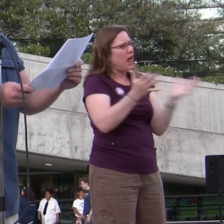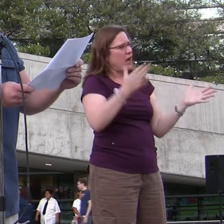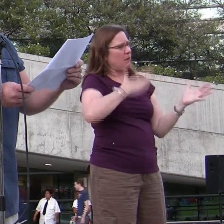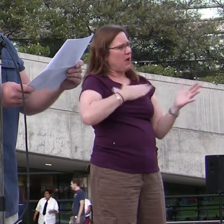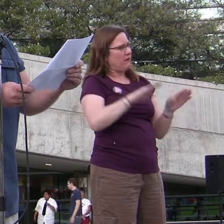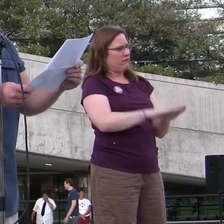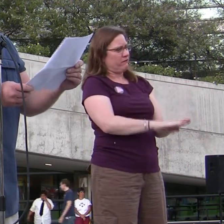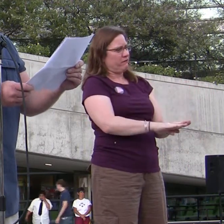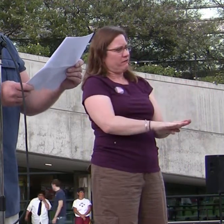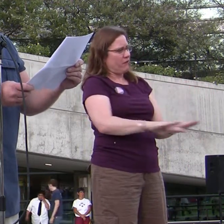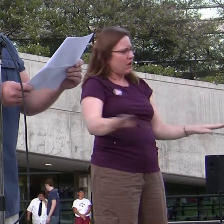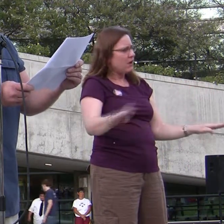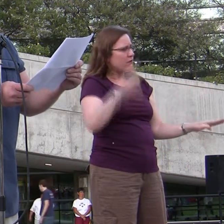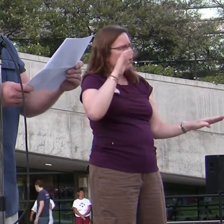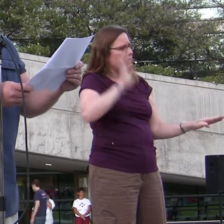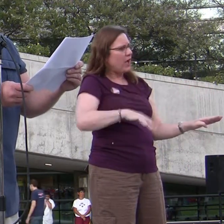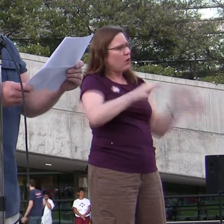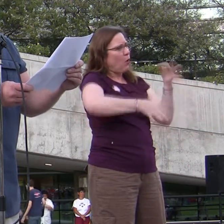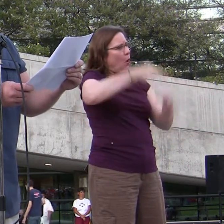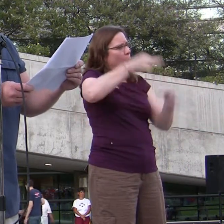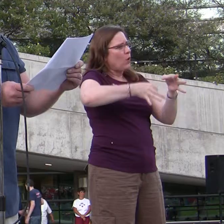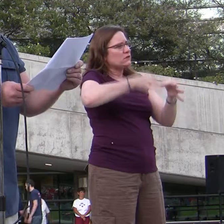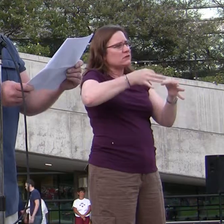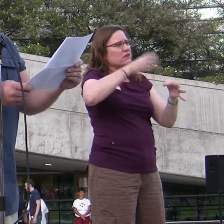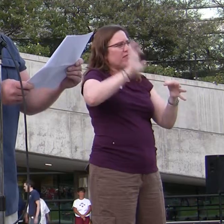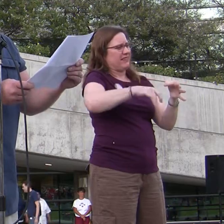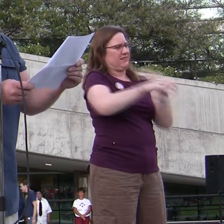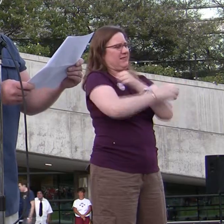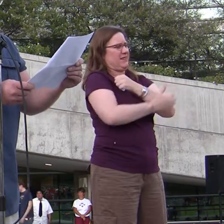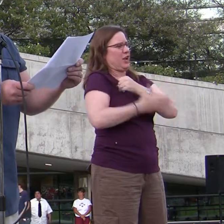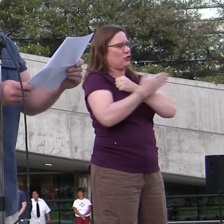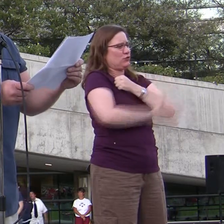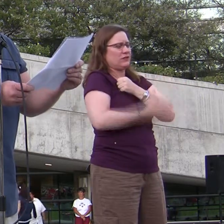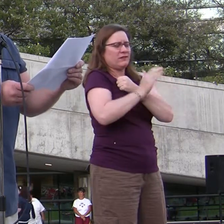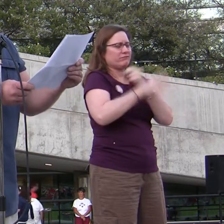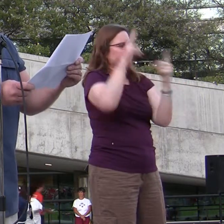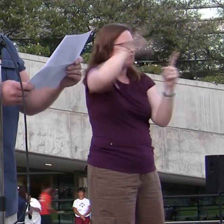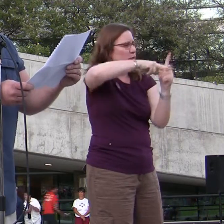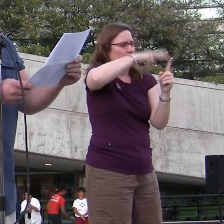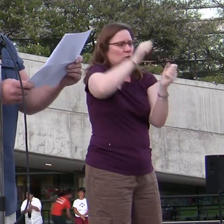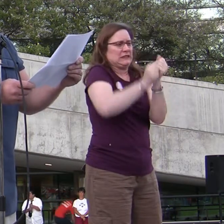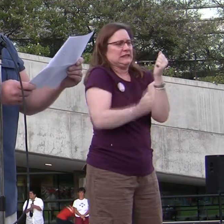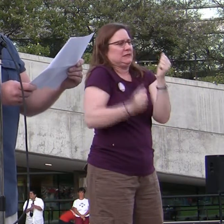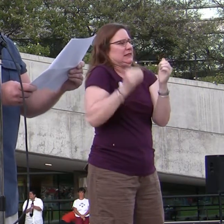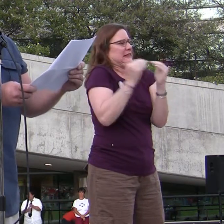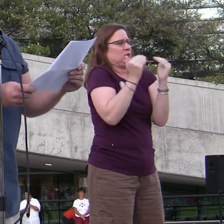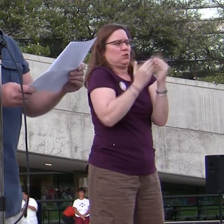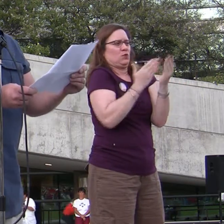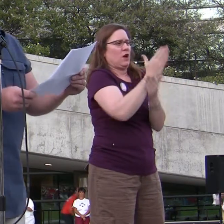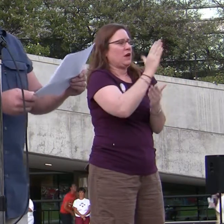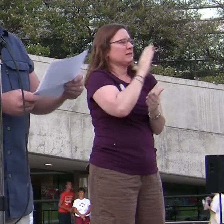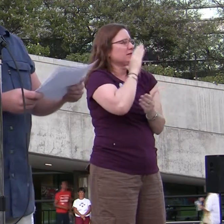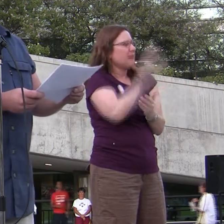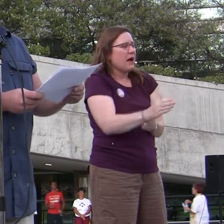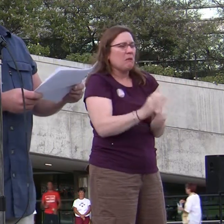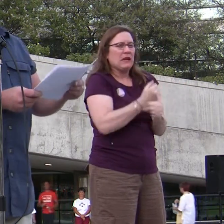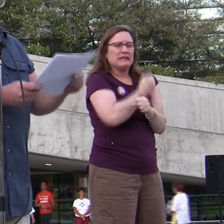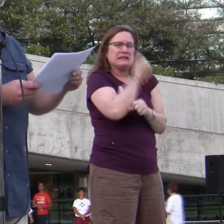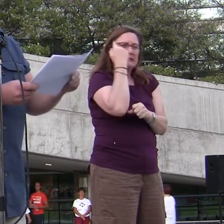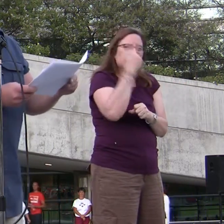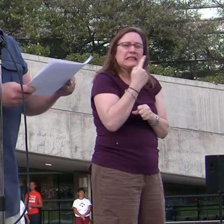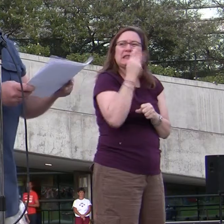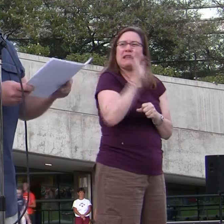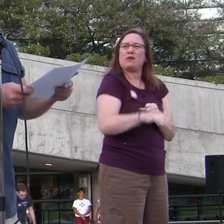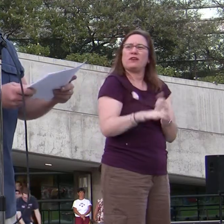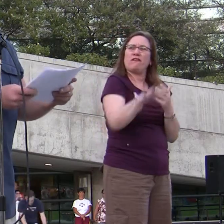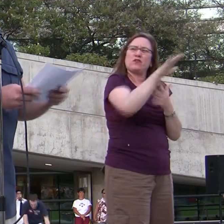in the court systems in this country as it applies to equal rights. It didn't make any sense. I was confused, angry, and a little crazy.